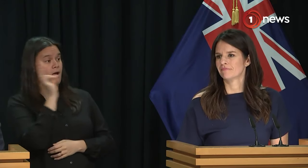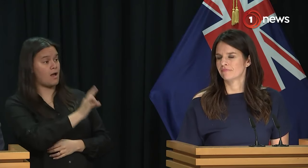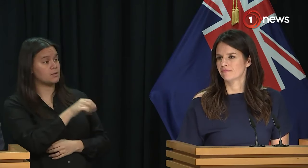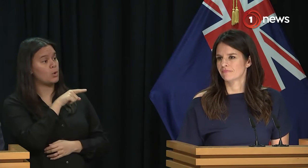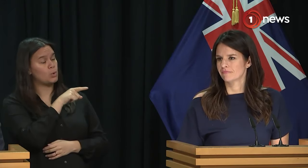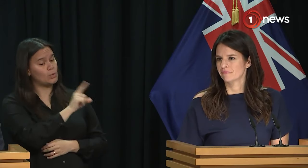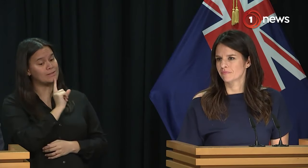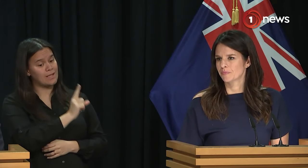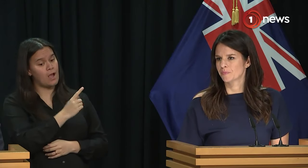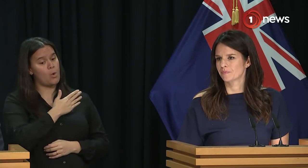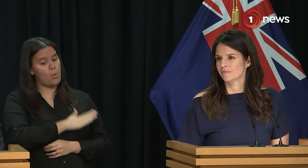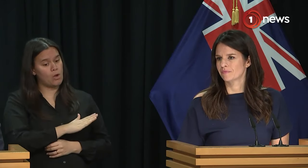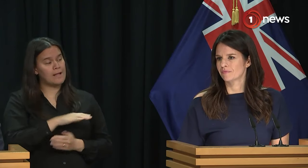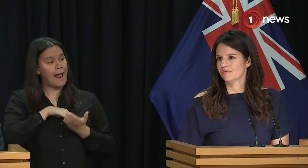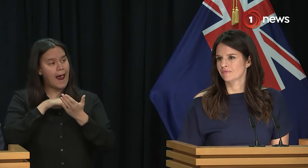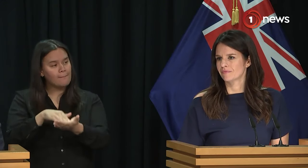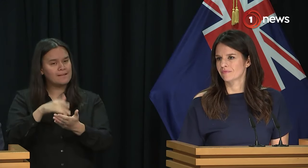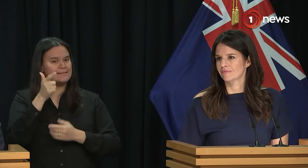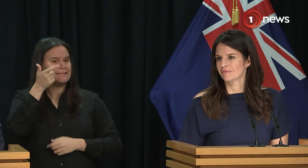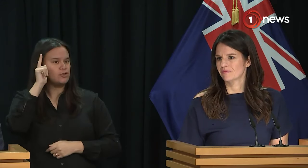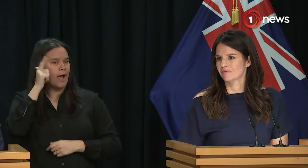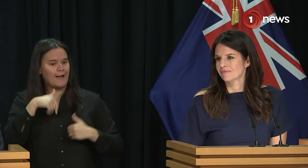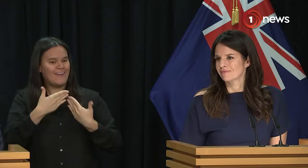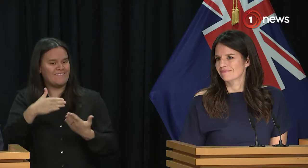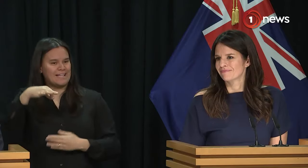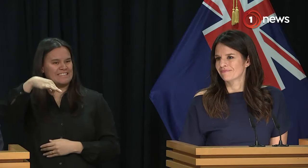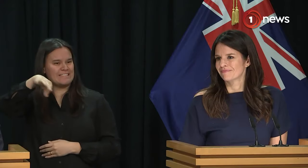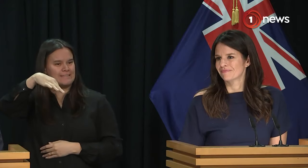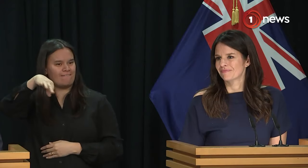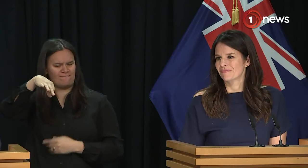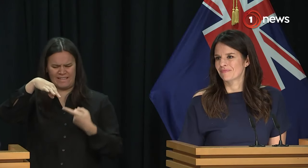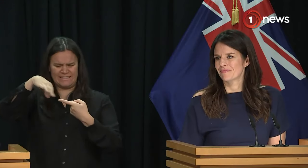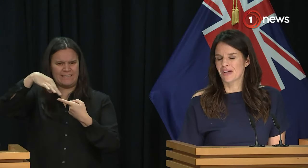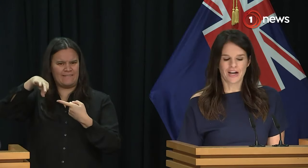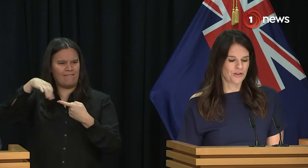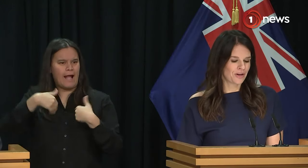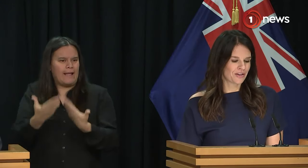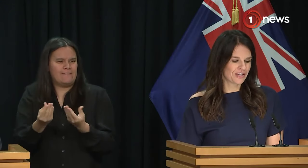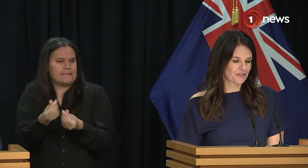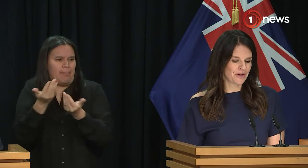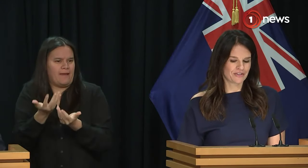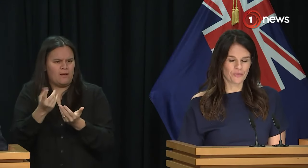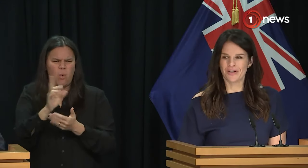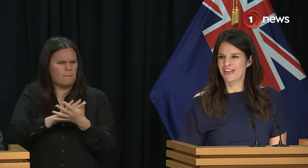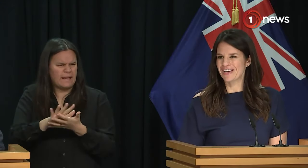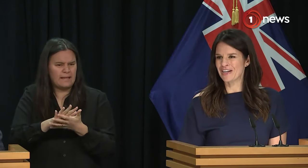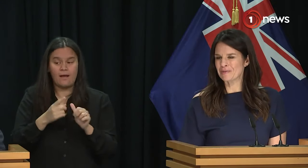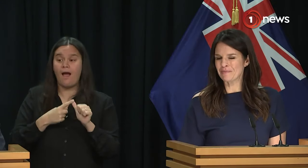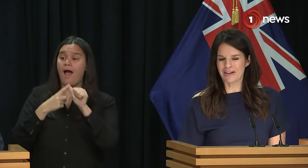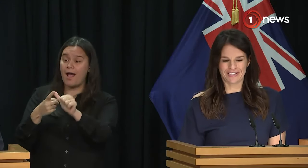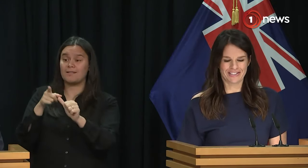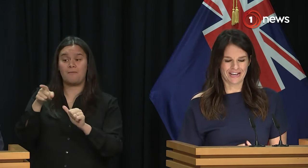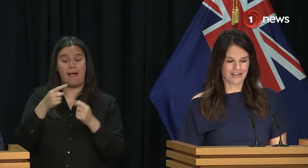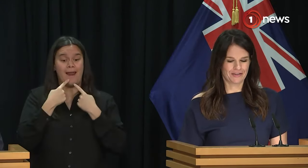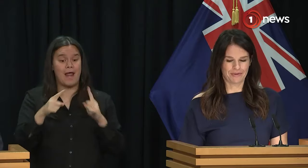that you wanted to incentivise teachers. Can you expand on exactly what you're going to do to incentivise people? You are going to have to wait for that